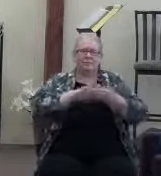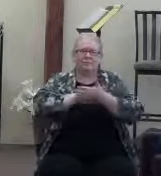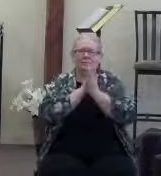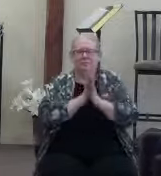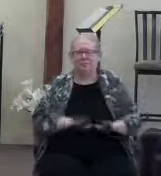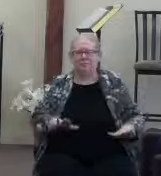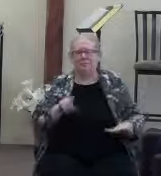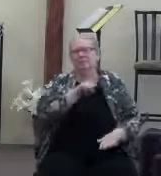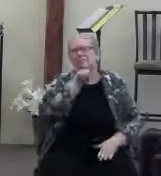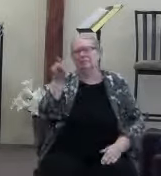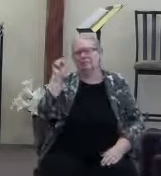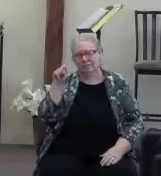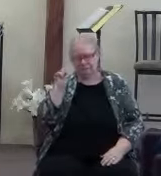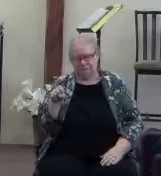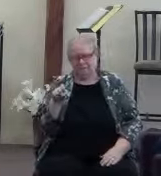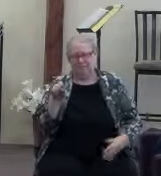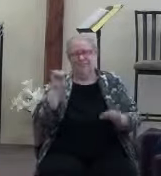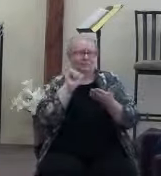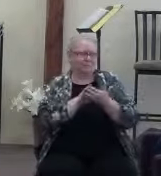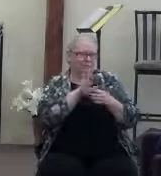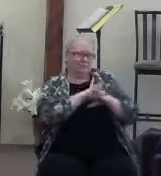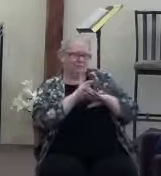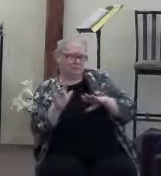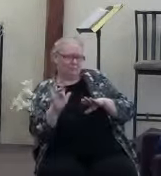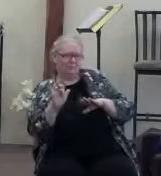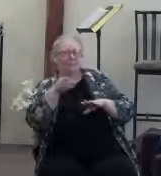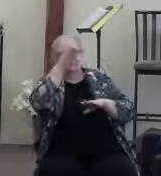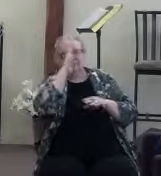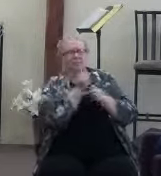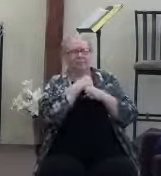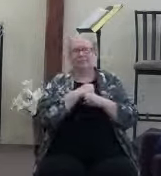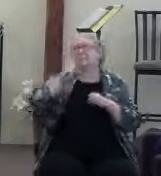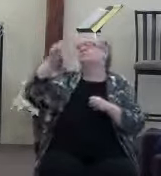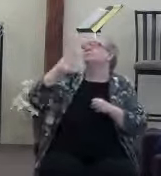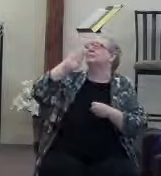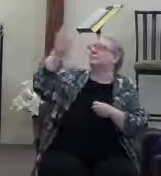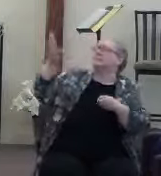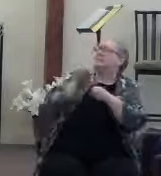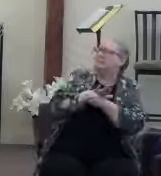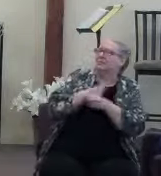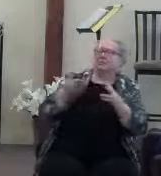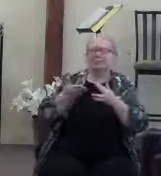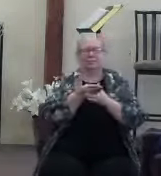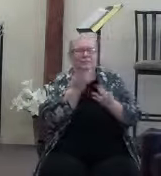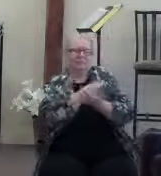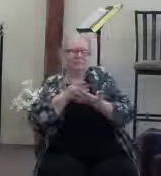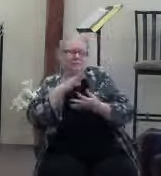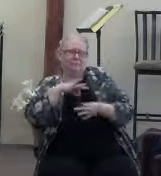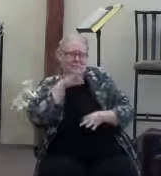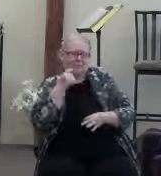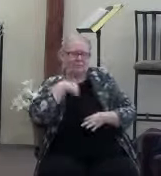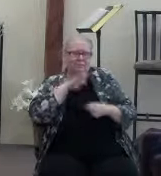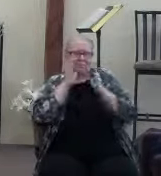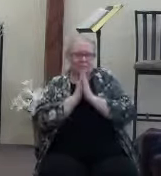that you need, that hole that God created, He will fill through the Holy Spirit. Father, we're going to